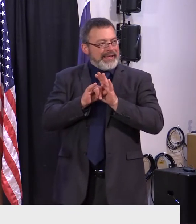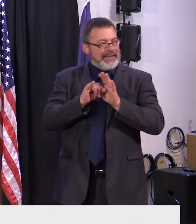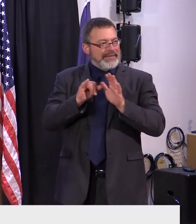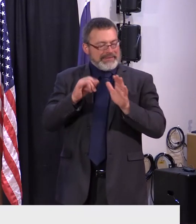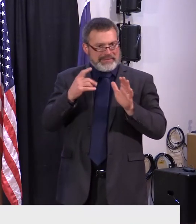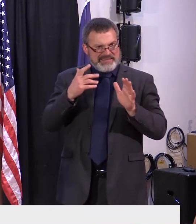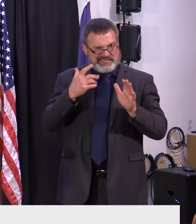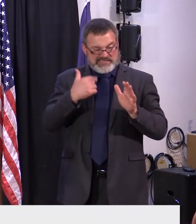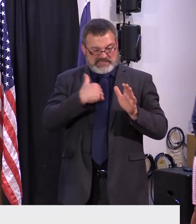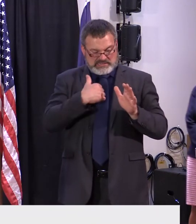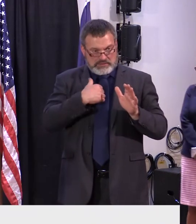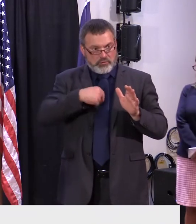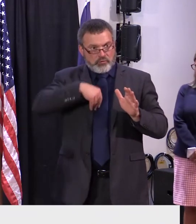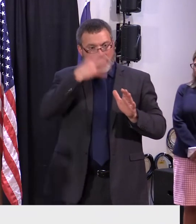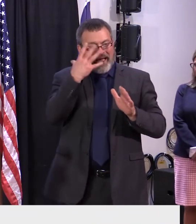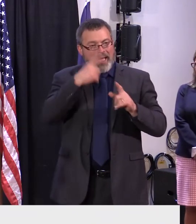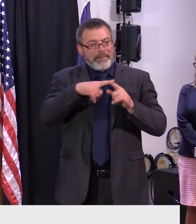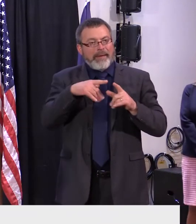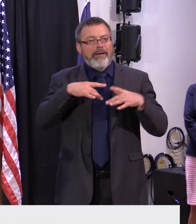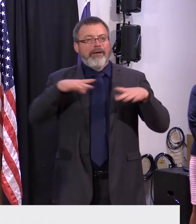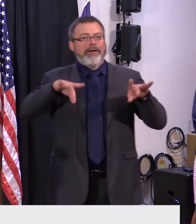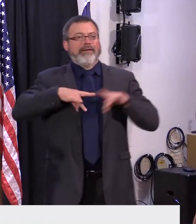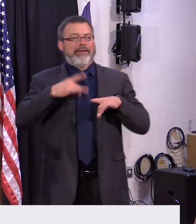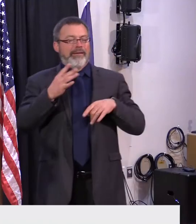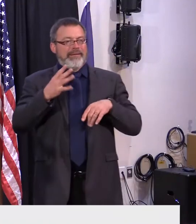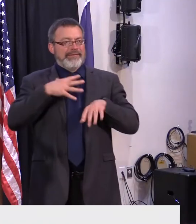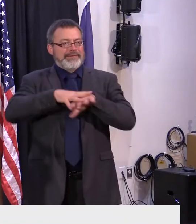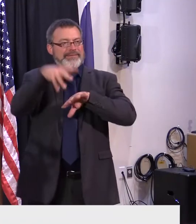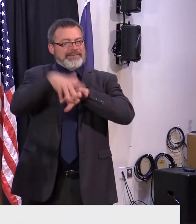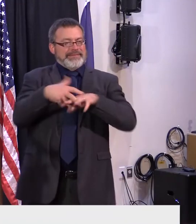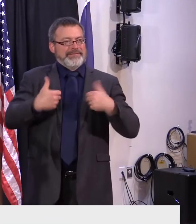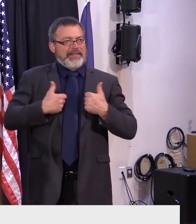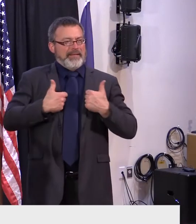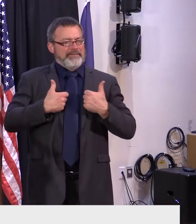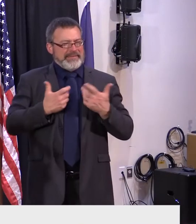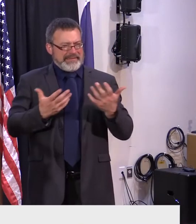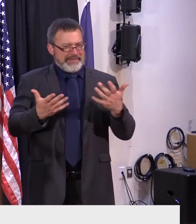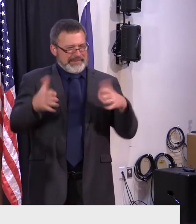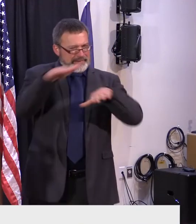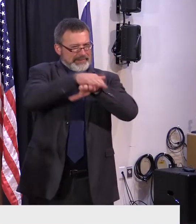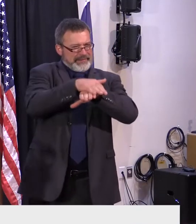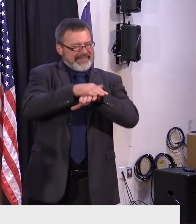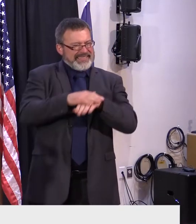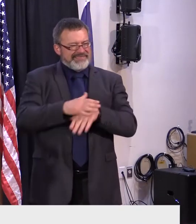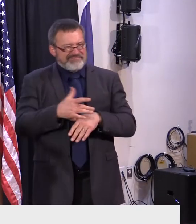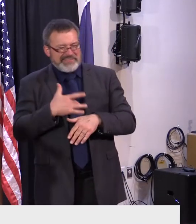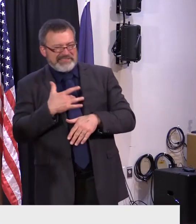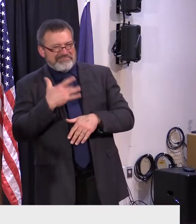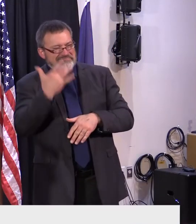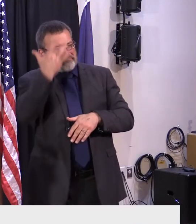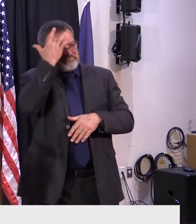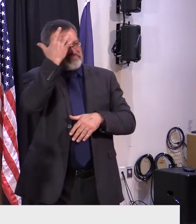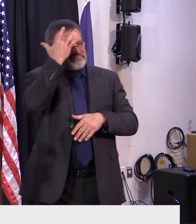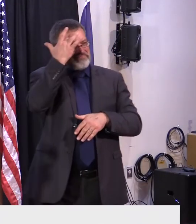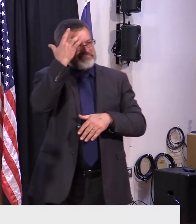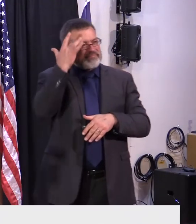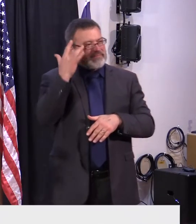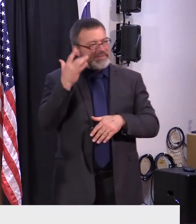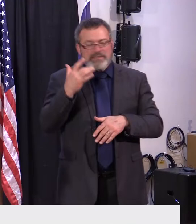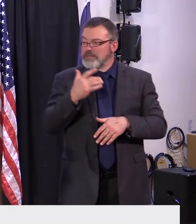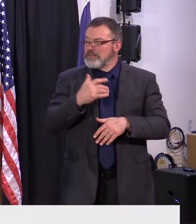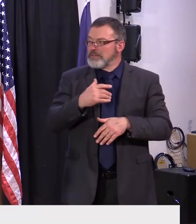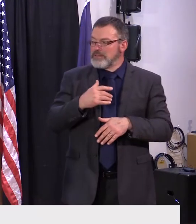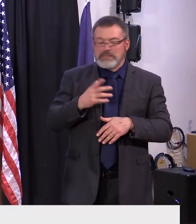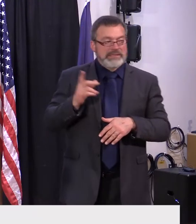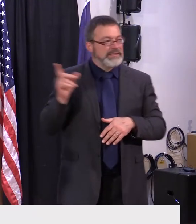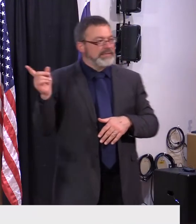this relationship with the vermont abenakis uh for decades and um and i